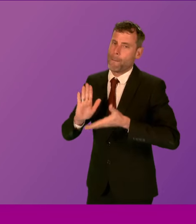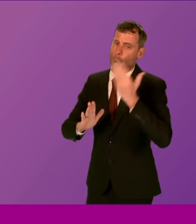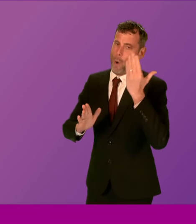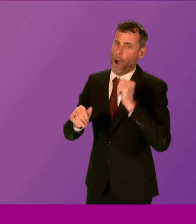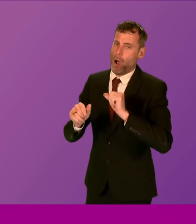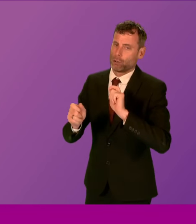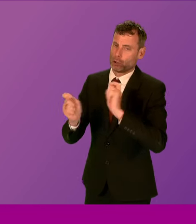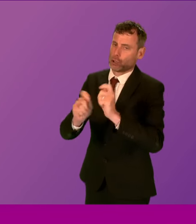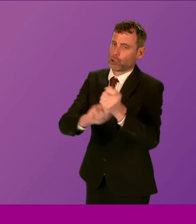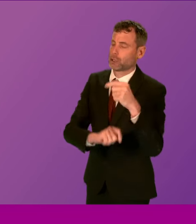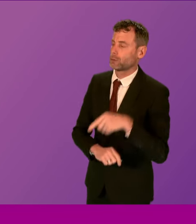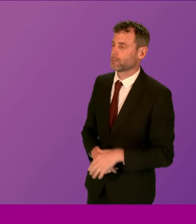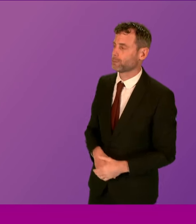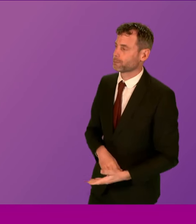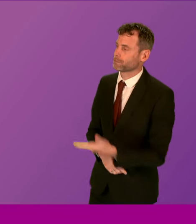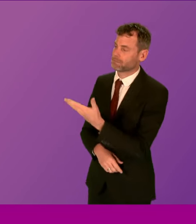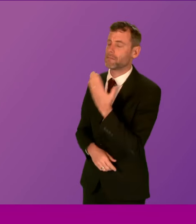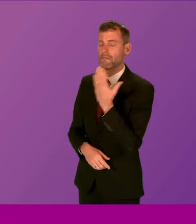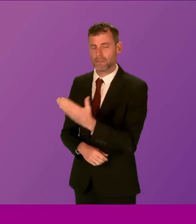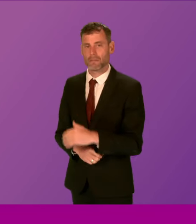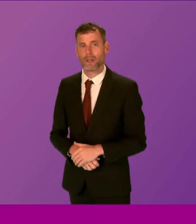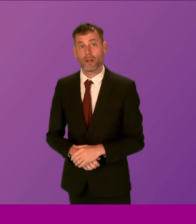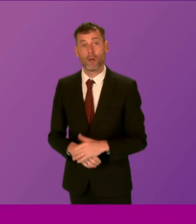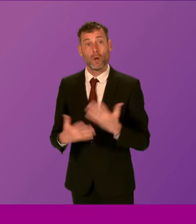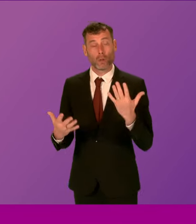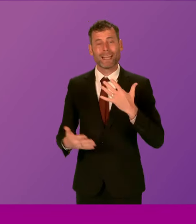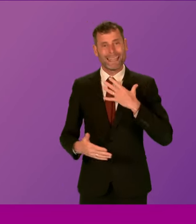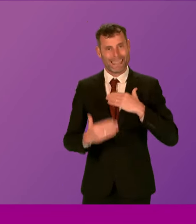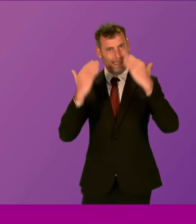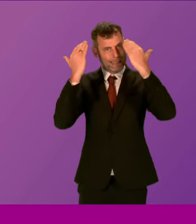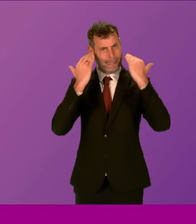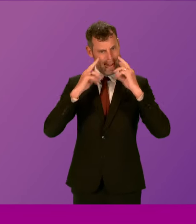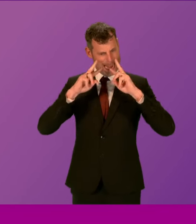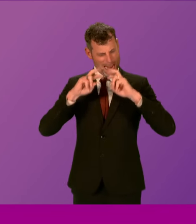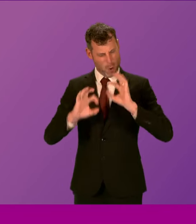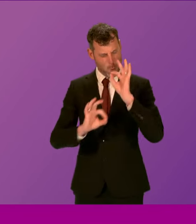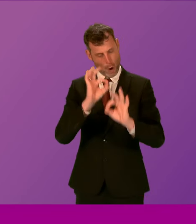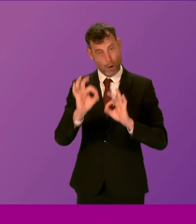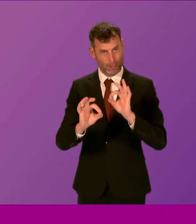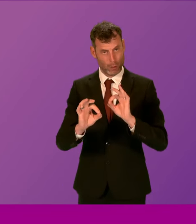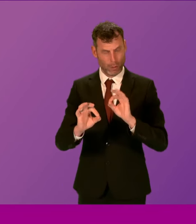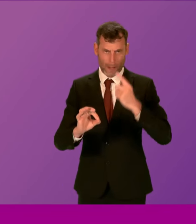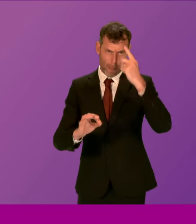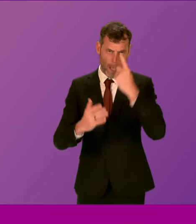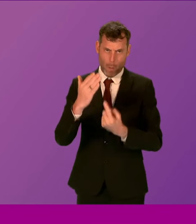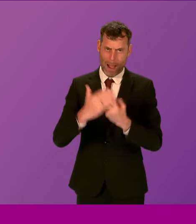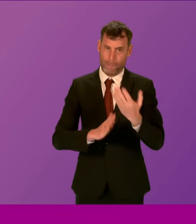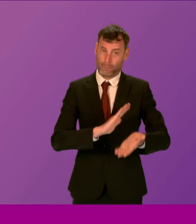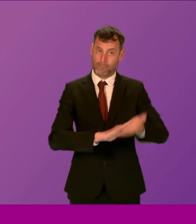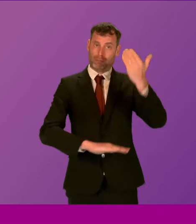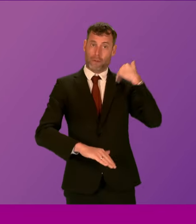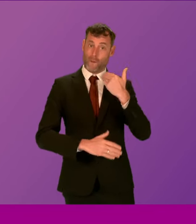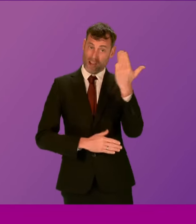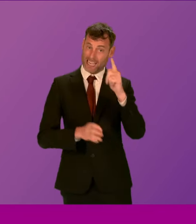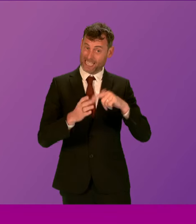Thank you, presenting officer. While any inquiry will look at the failings in this case over the last 19 years, we know there are issues that persist